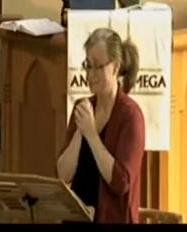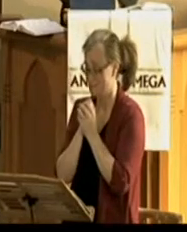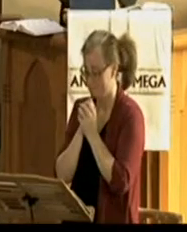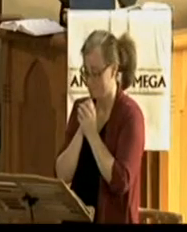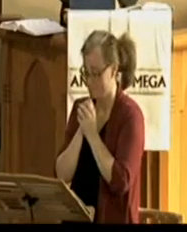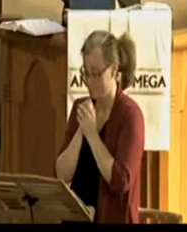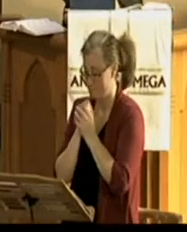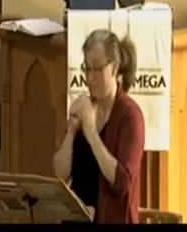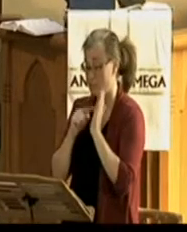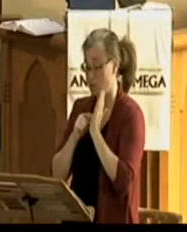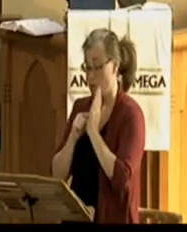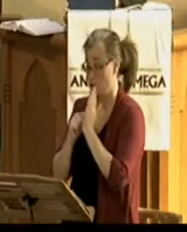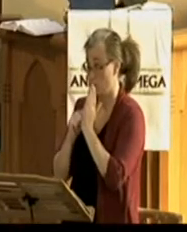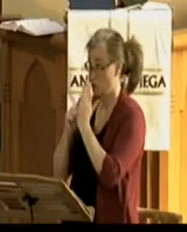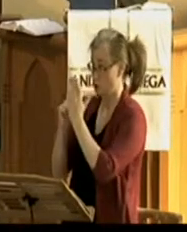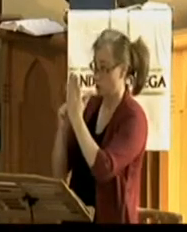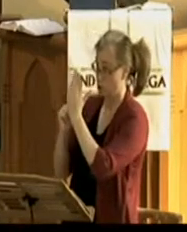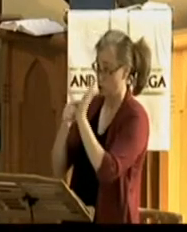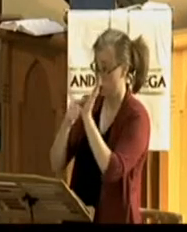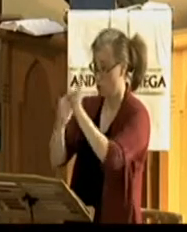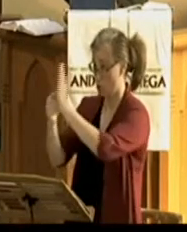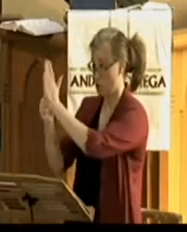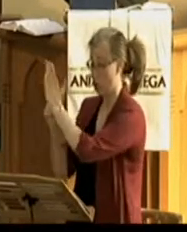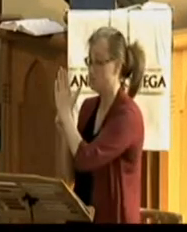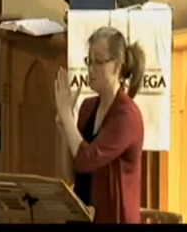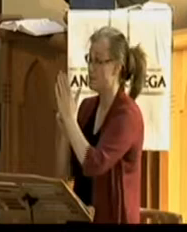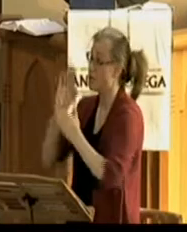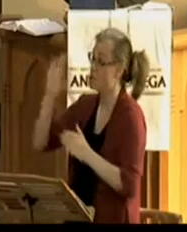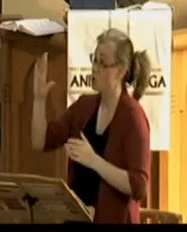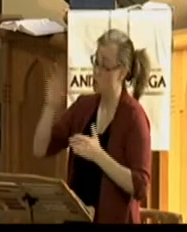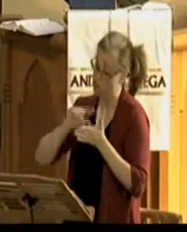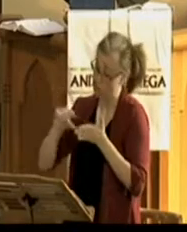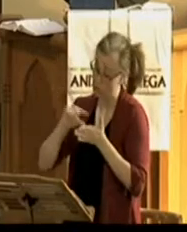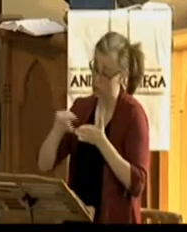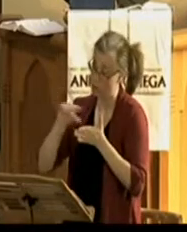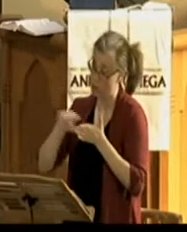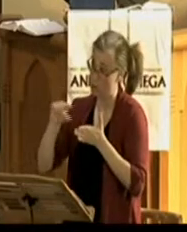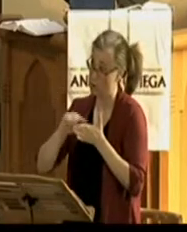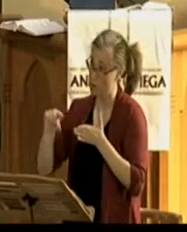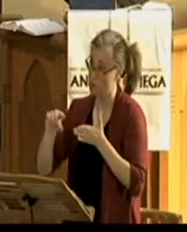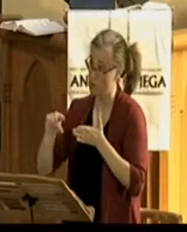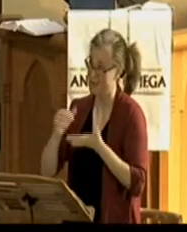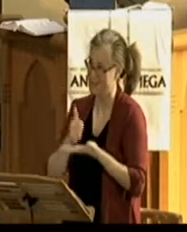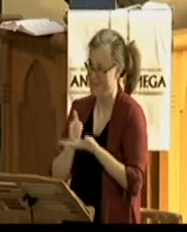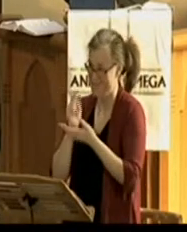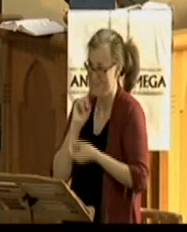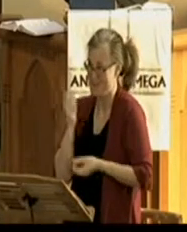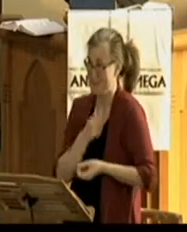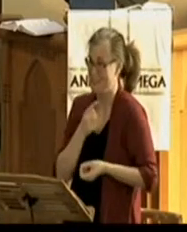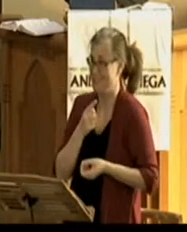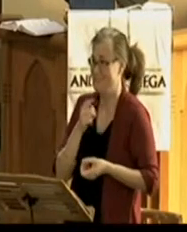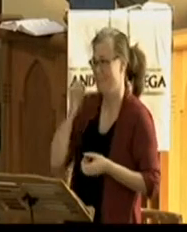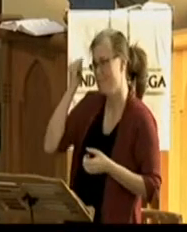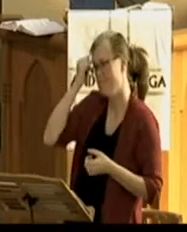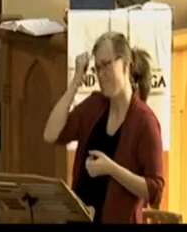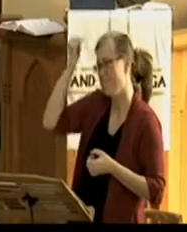word. Help us to see with the eyes of faith. The nail scarred hands and feet. The pierced side. Which are marks that